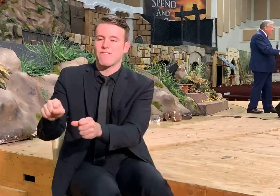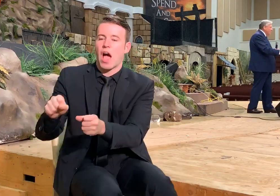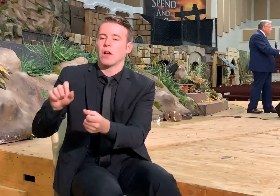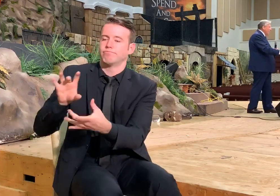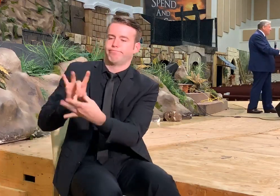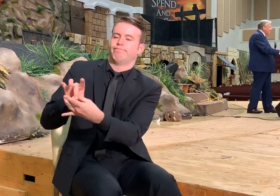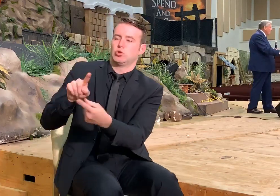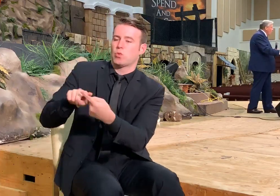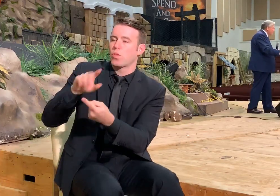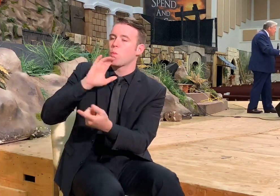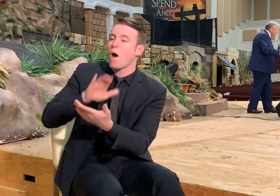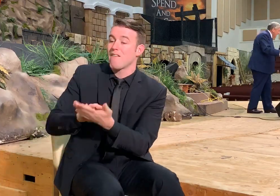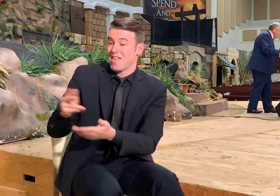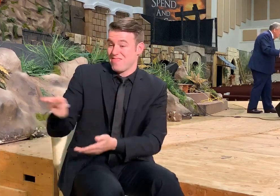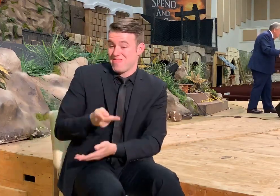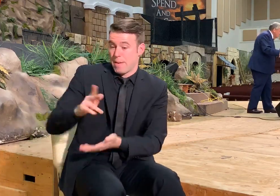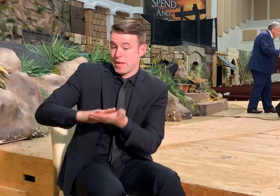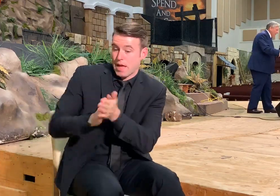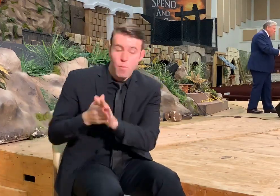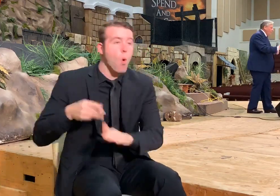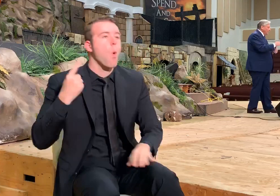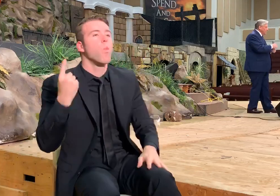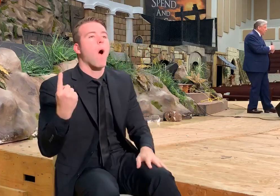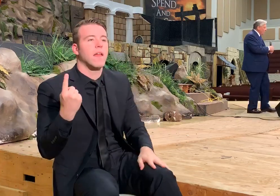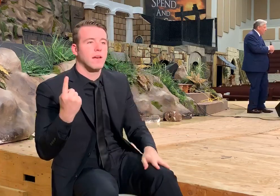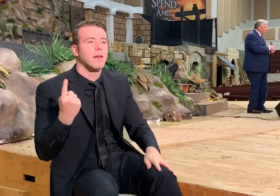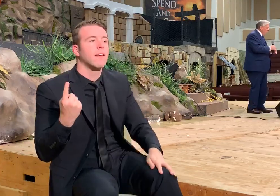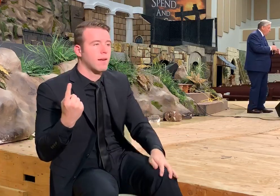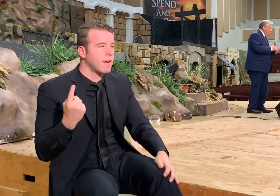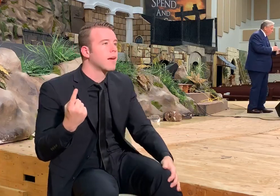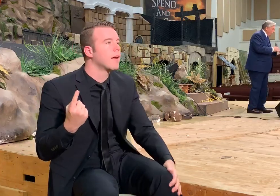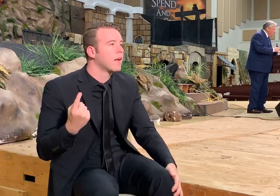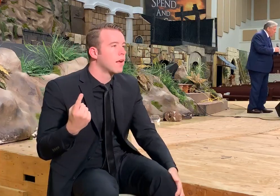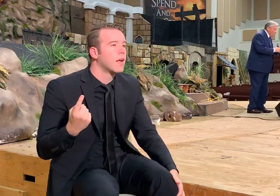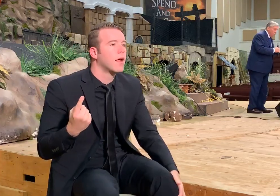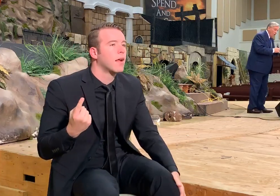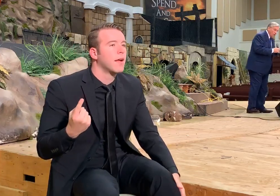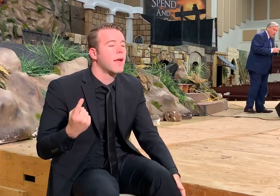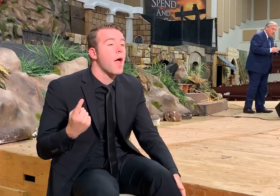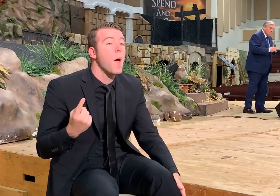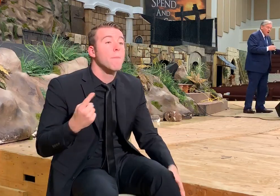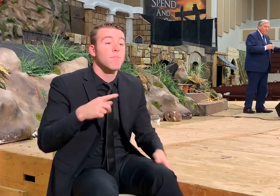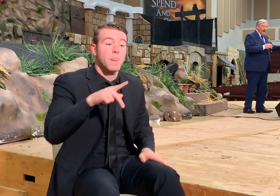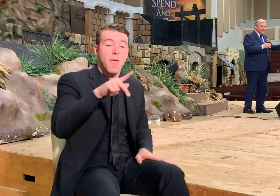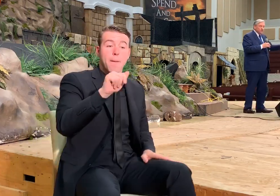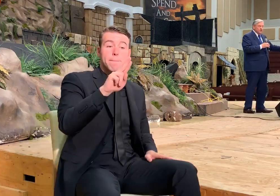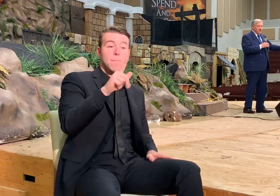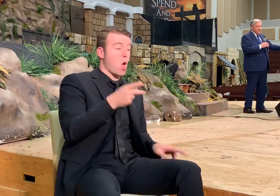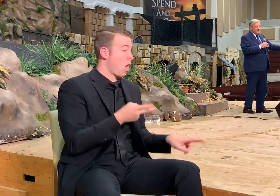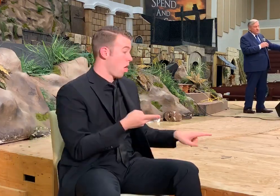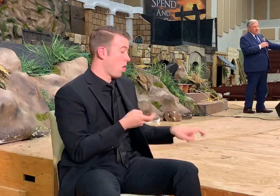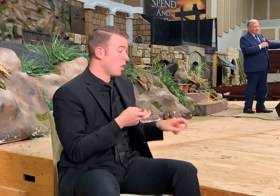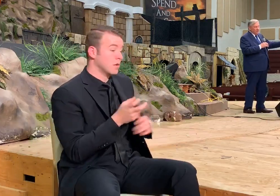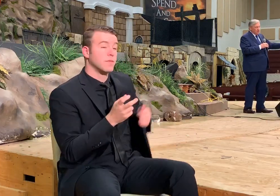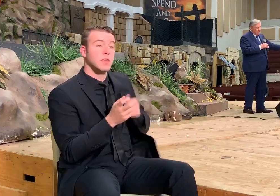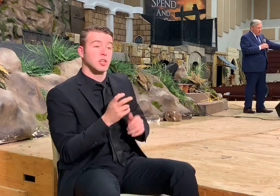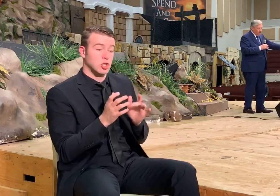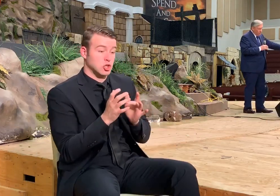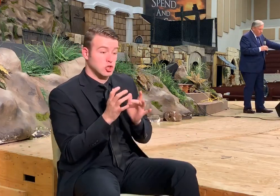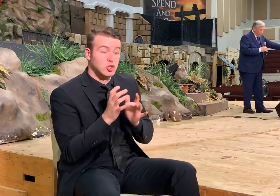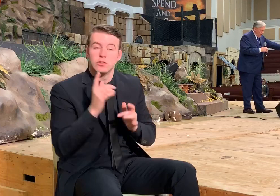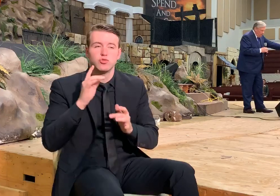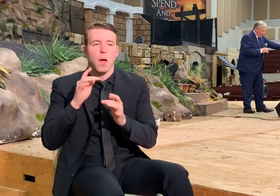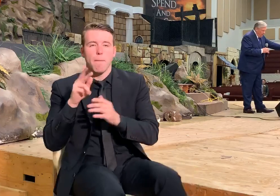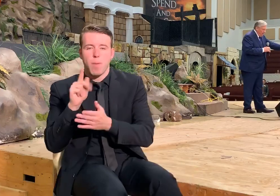and they shall be one flesh. What Paul quoted about Jesus and the